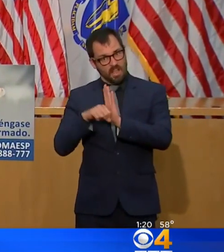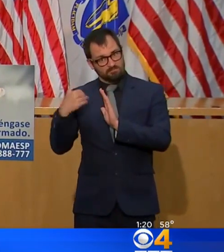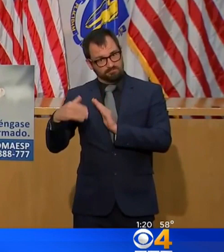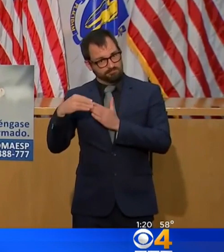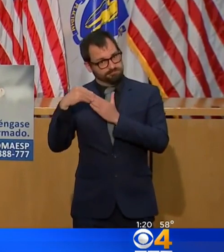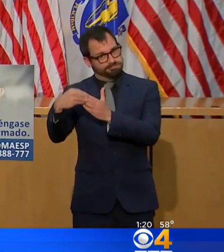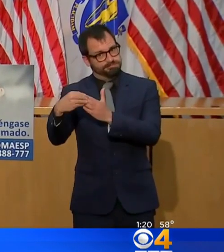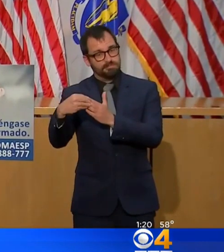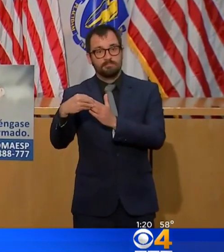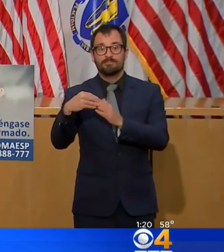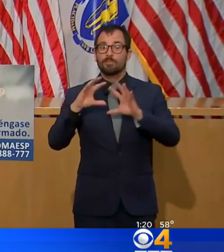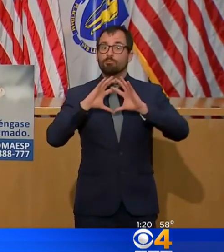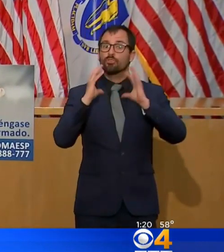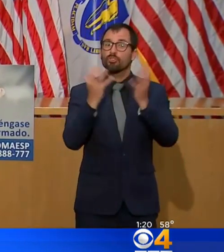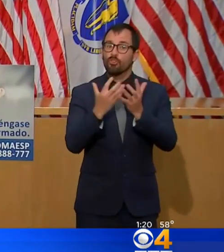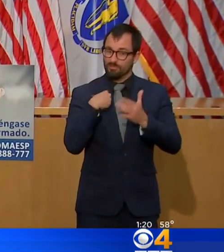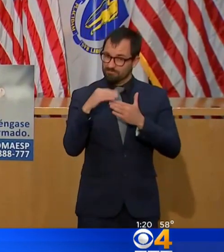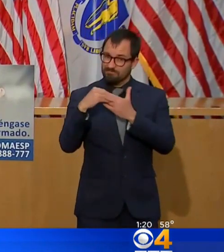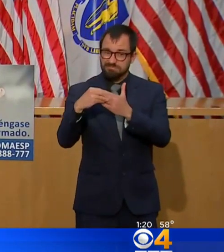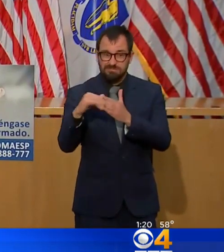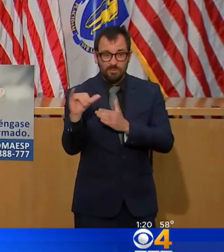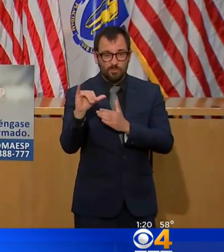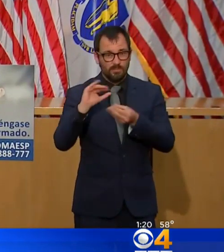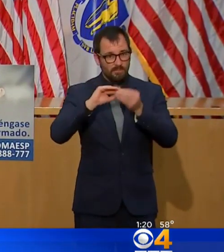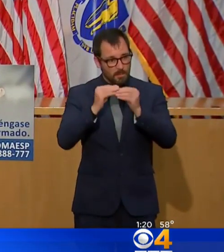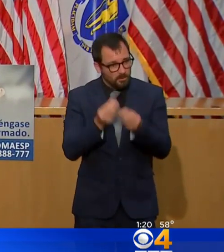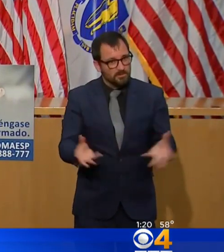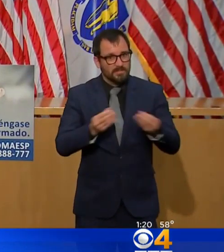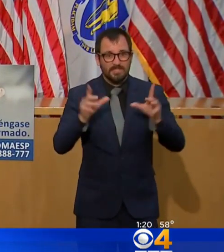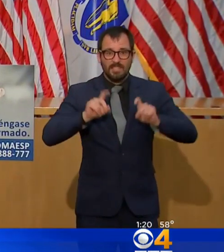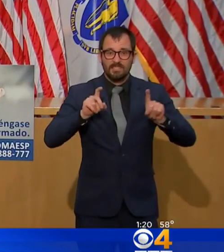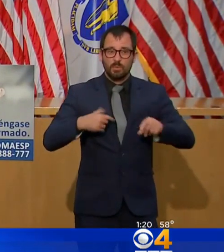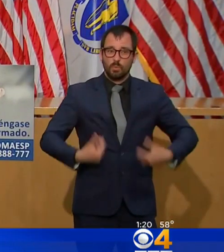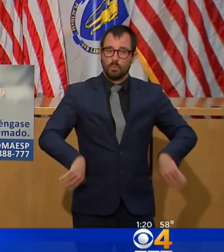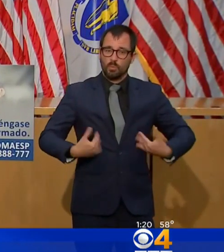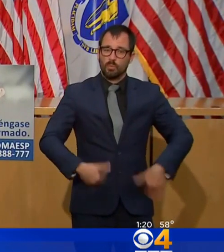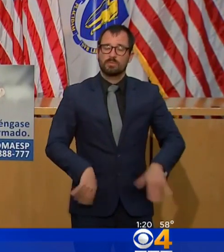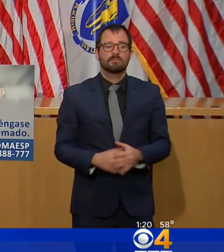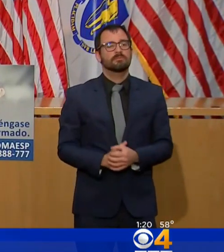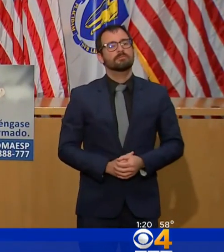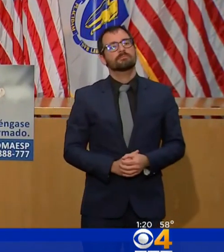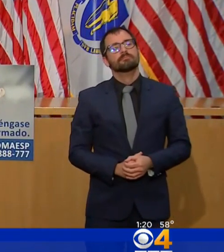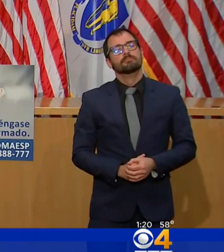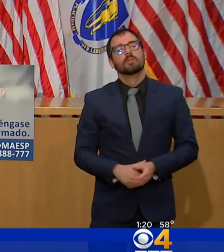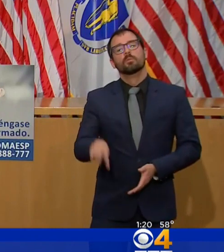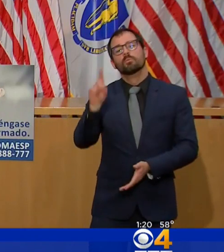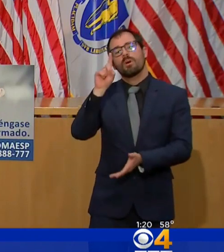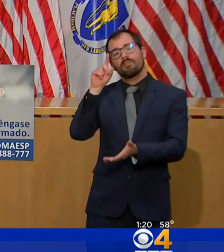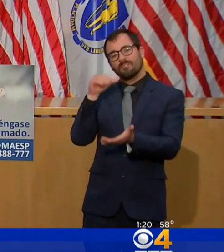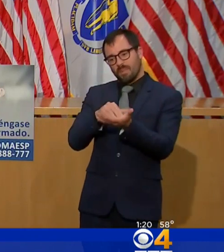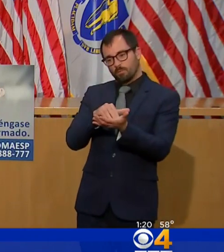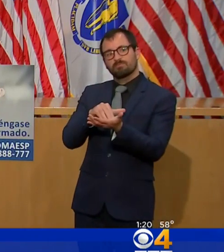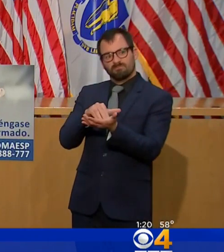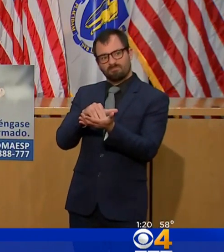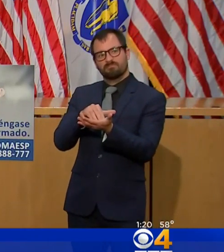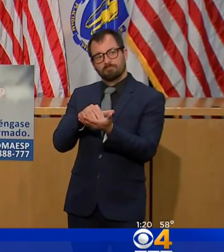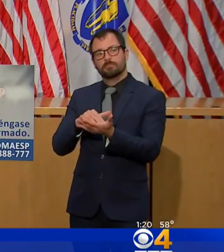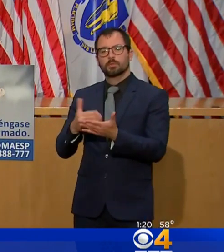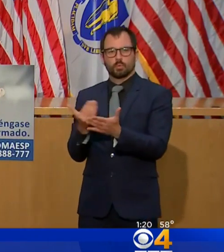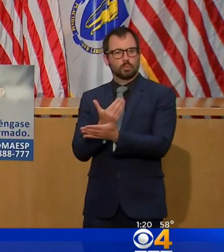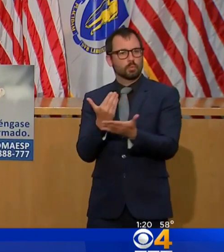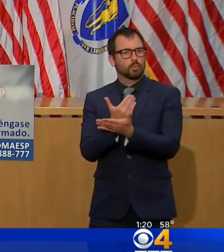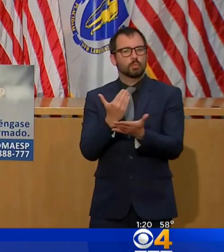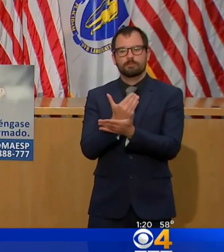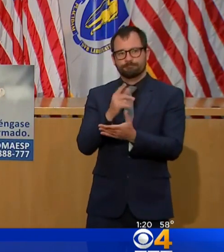1,050 new cases of COVID positive tests. That represents 9% of